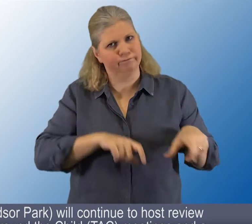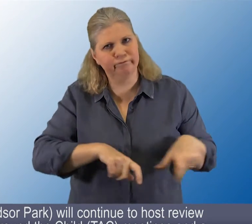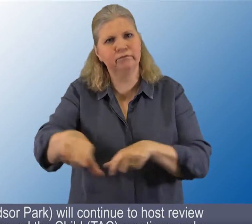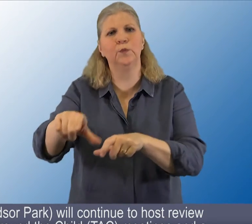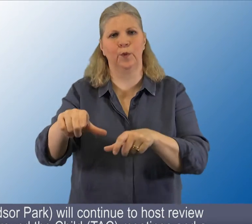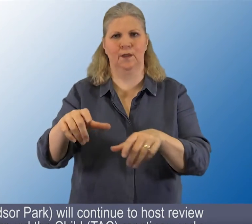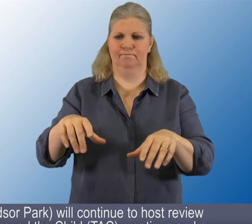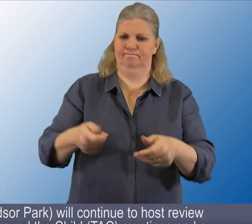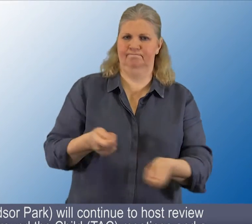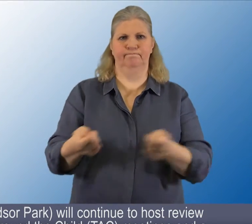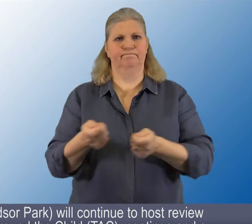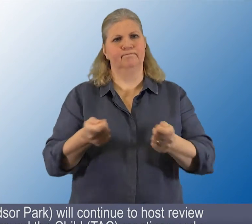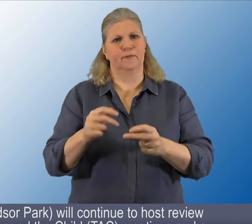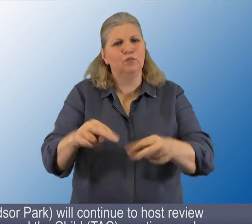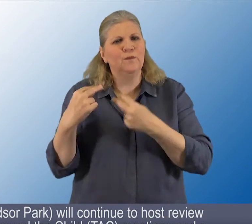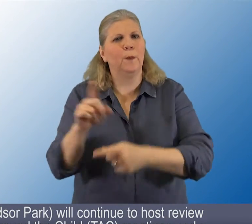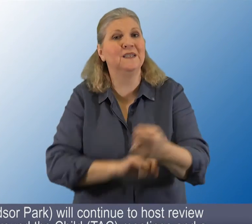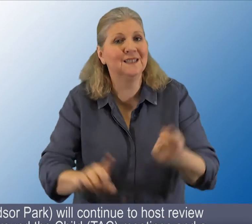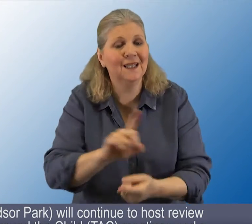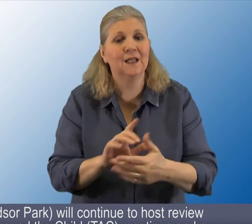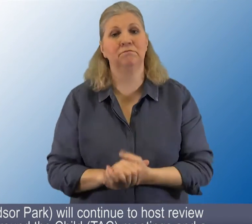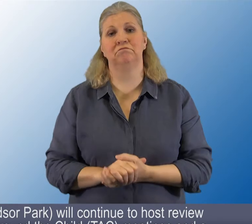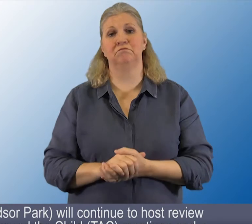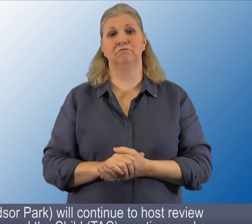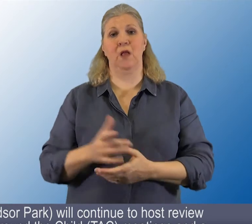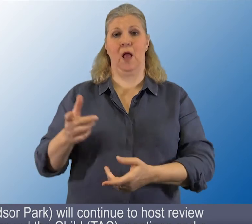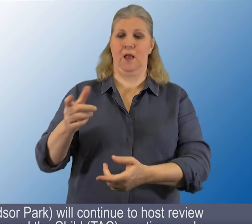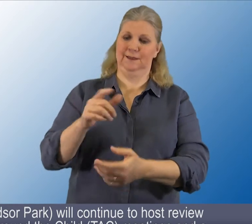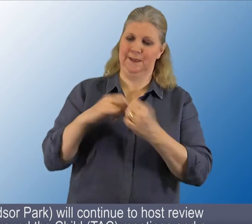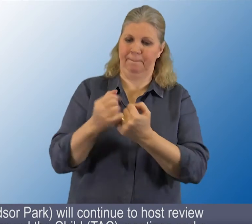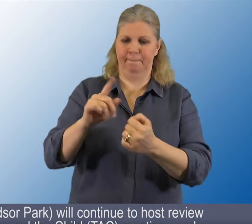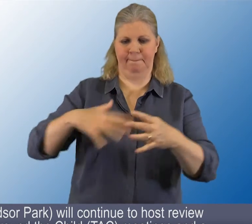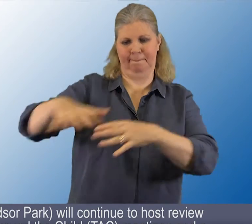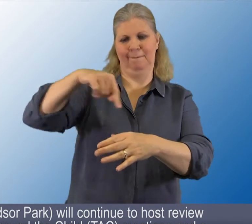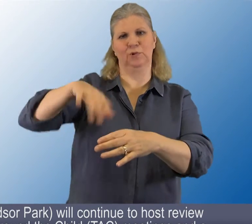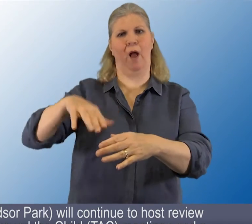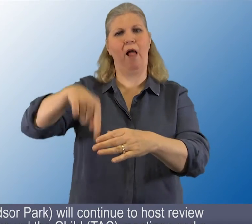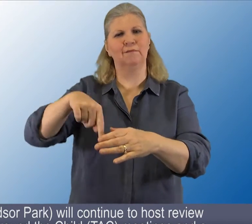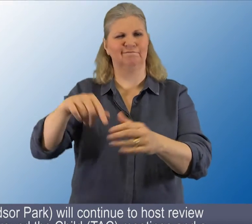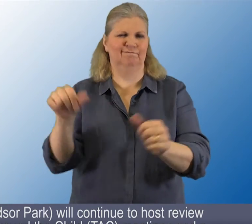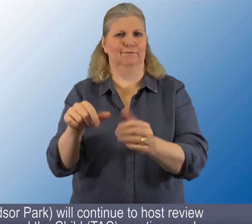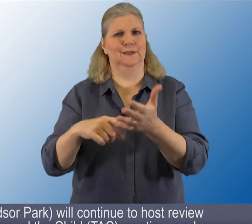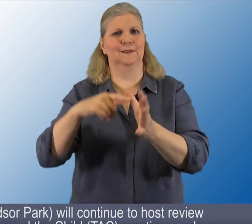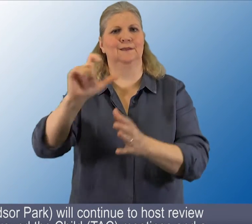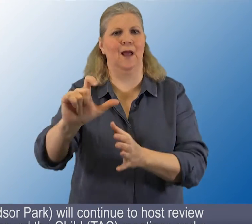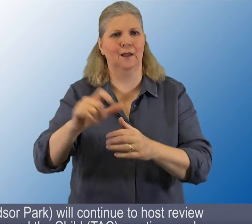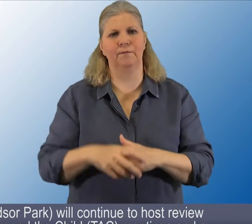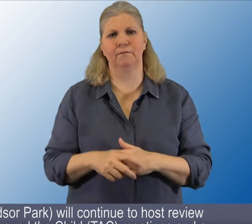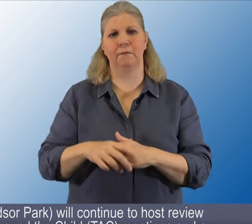review meetings, team around the child meetings and a variety of events for parents to attend, ensuring BSL interpreters are